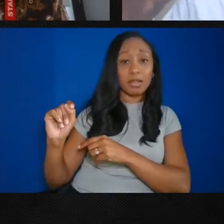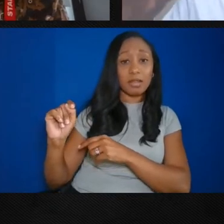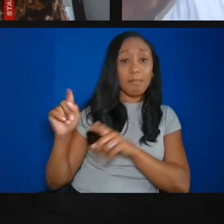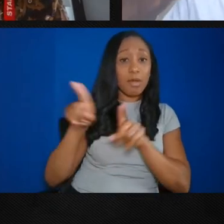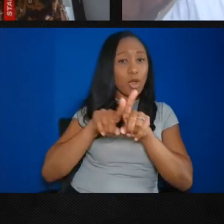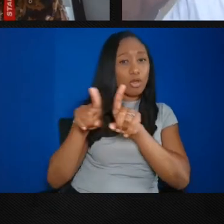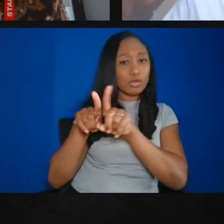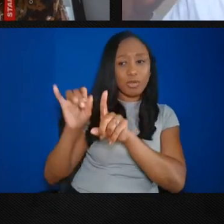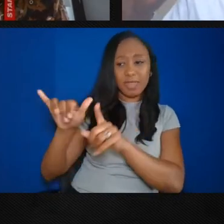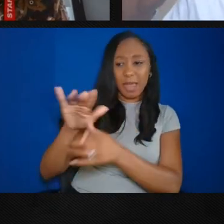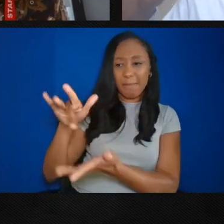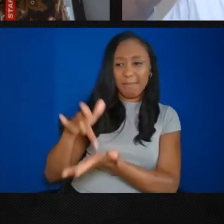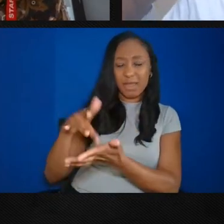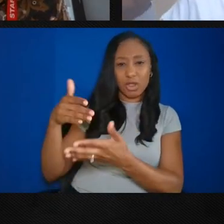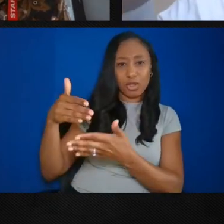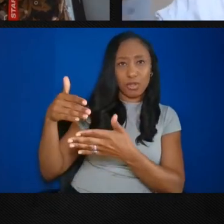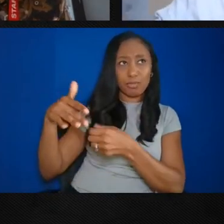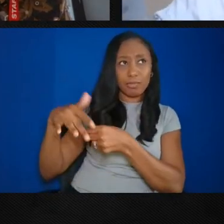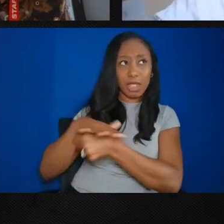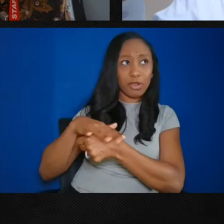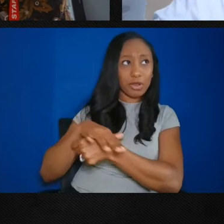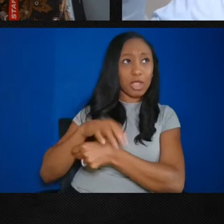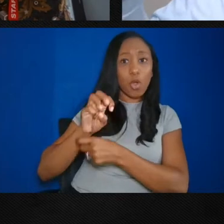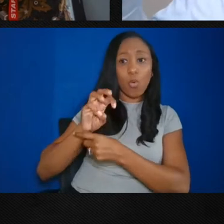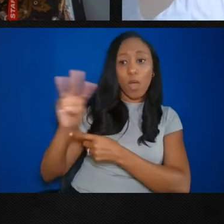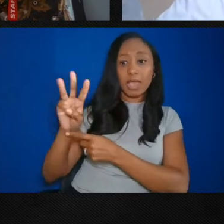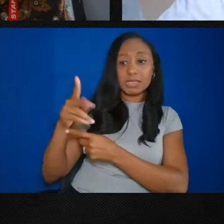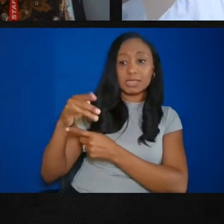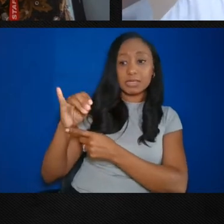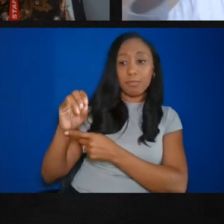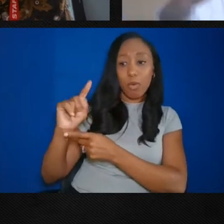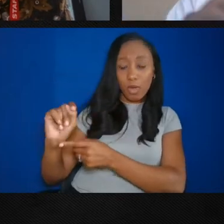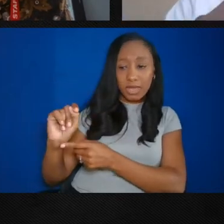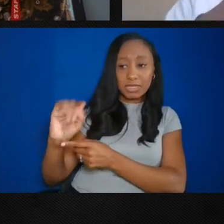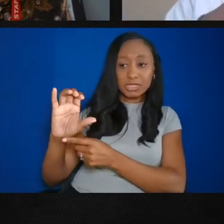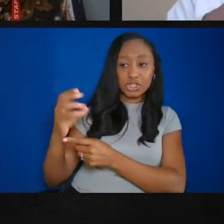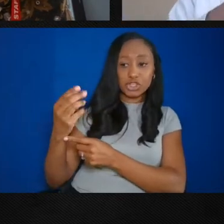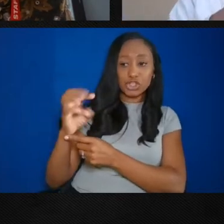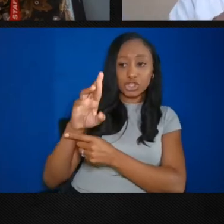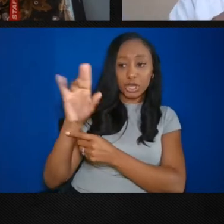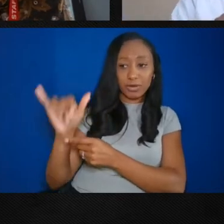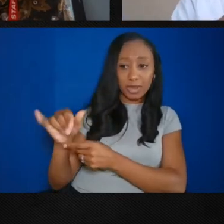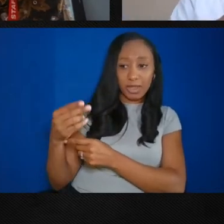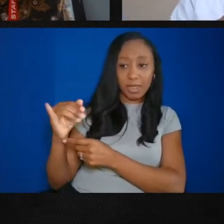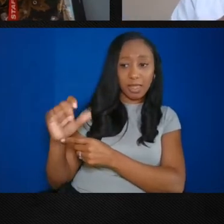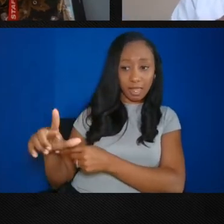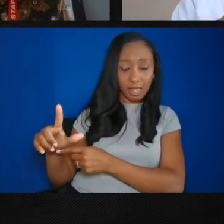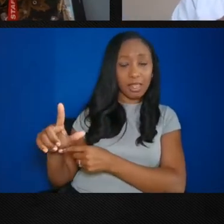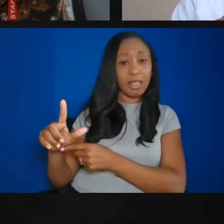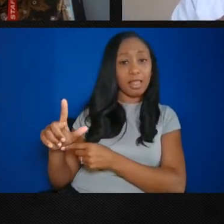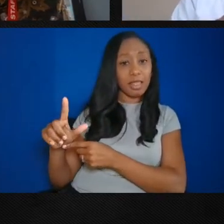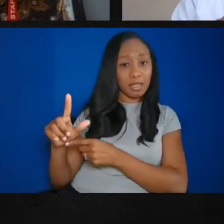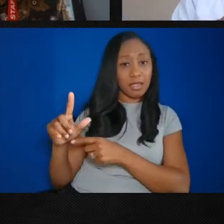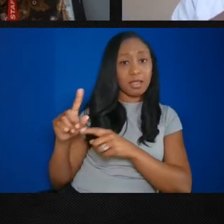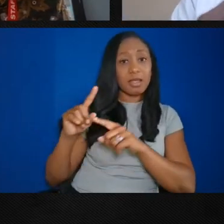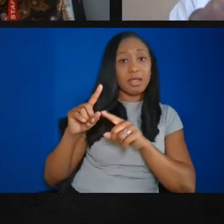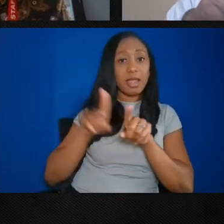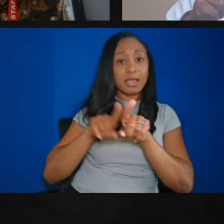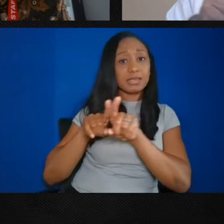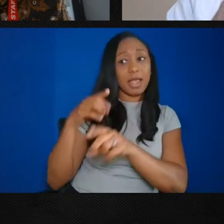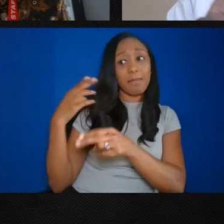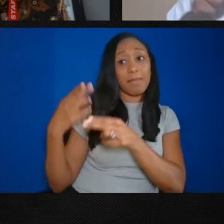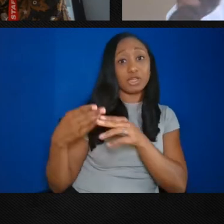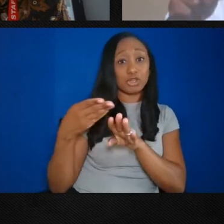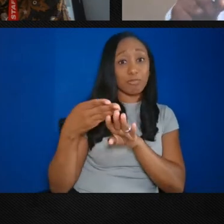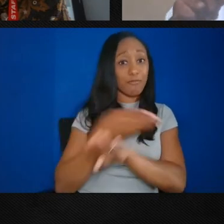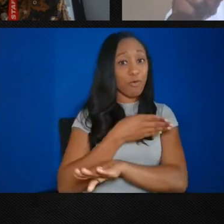branch, whether it's West Point, Mount Winters, Curtis Bay, Cherry Hill. Again, as I said in my opening statement,